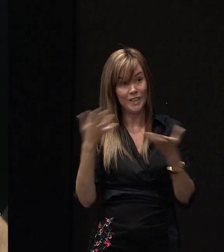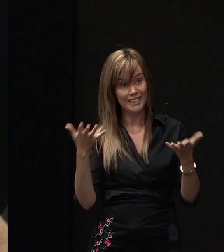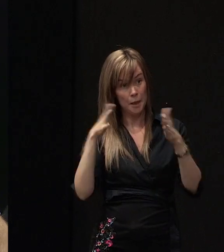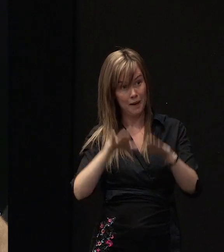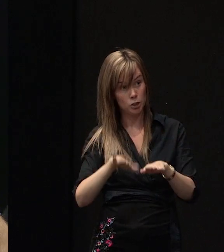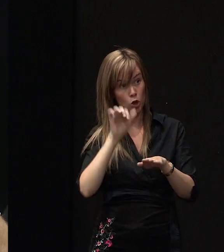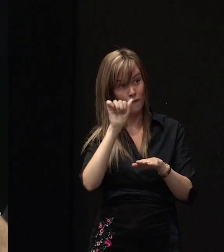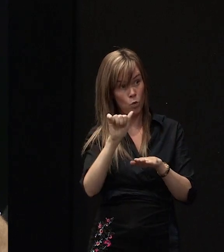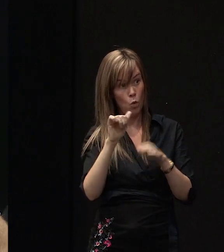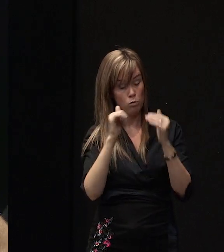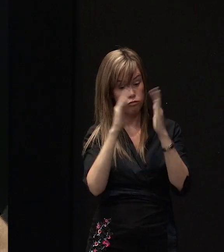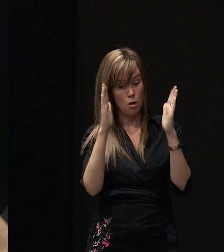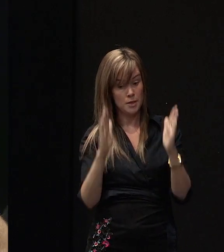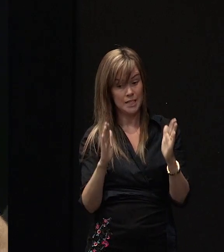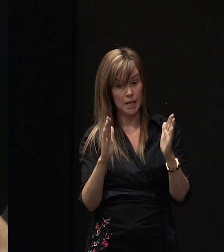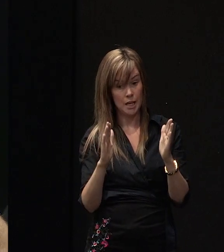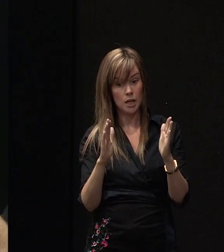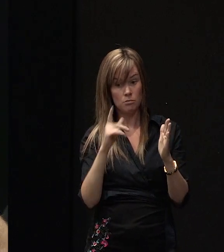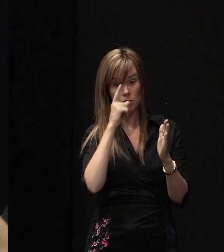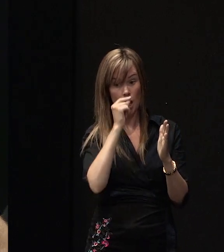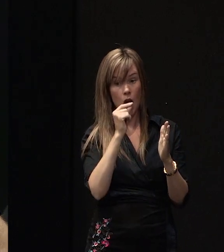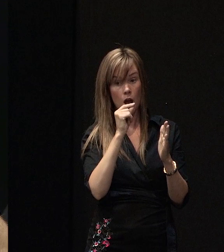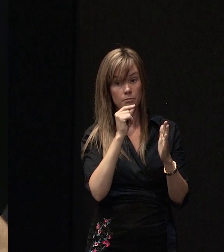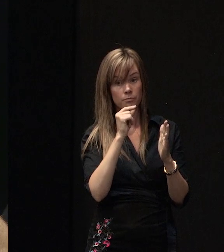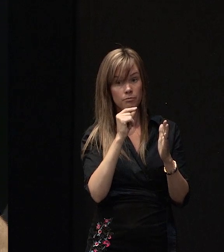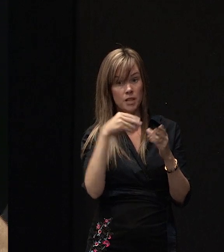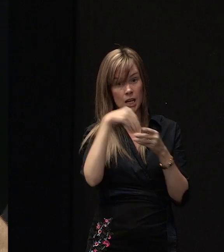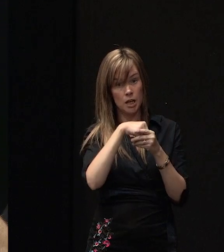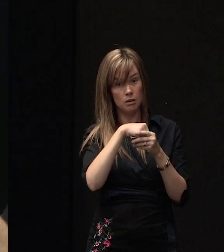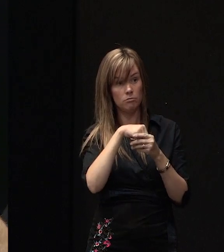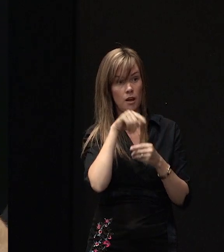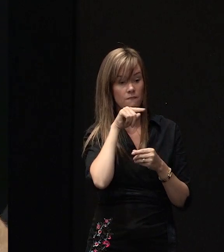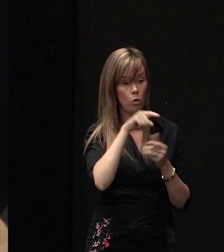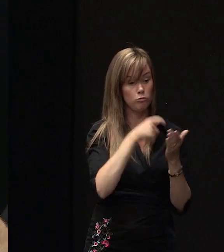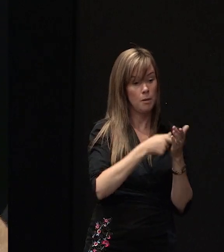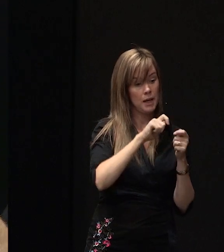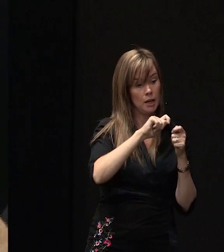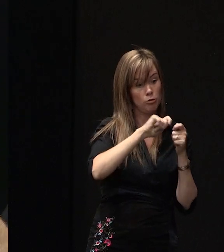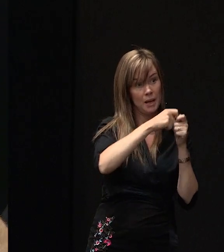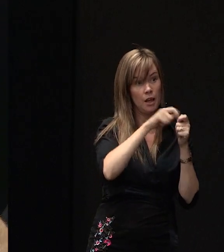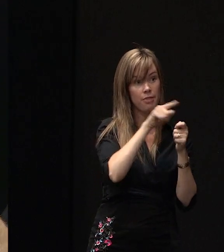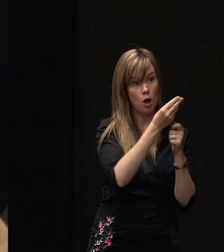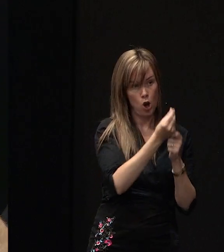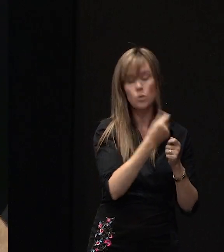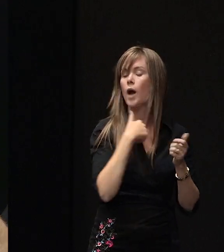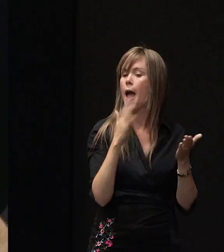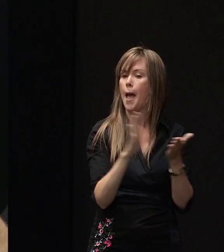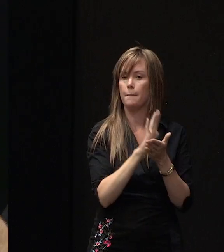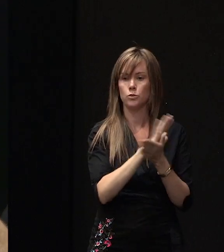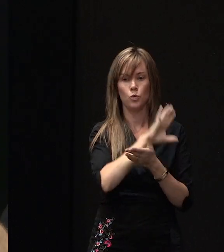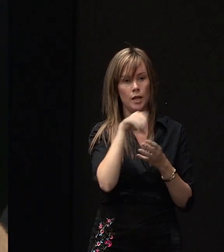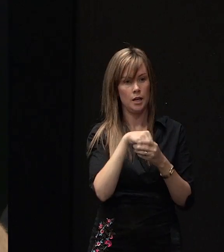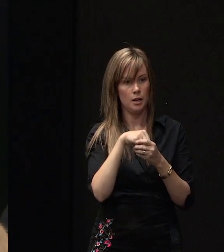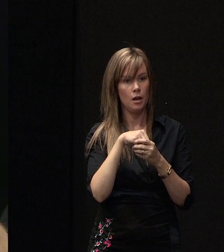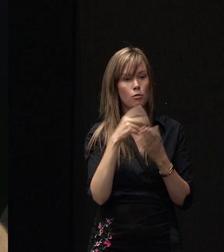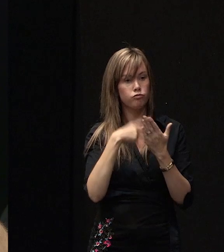property, can be attained within that scope for the repair, then we're more than happy to put you in our programme of work. We just have to